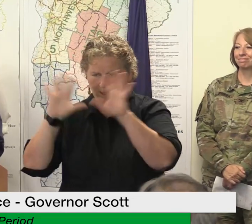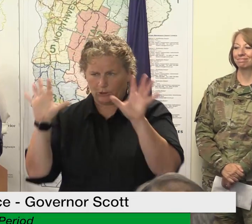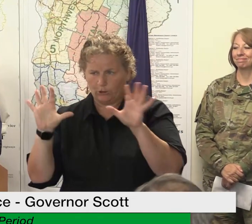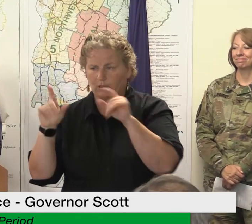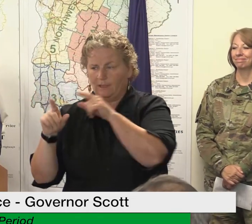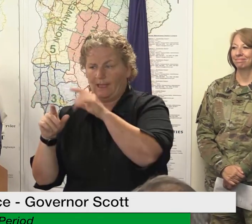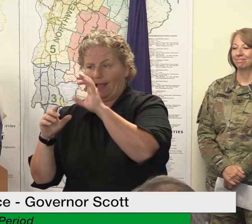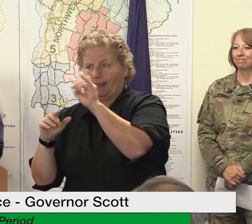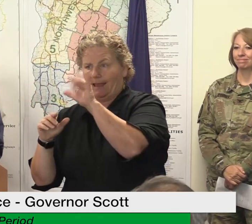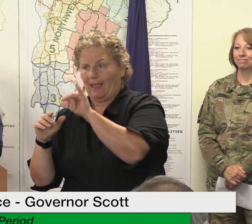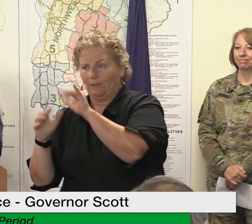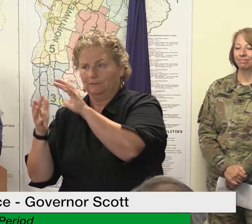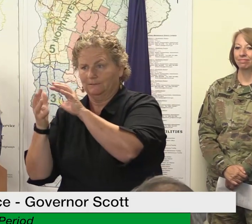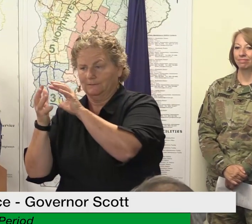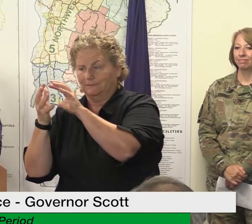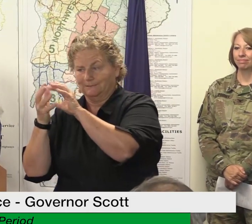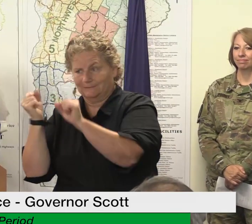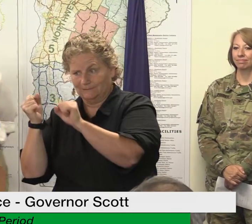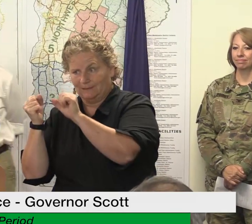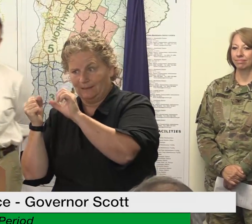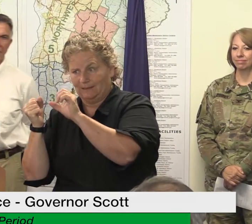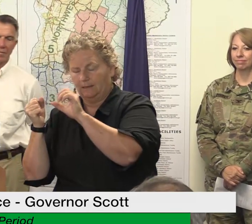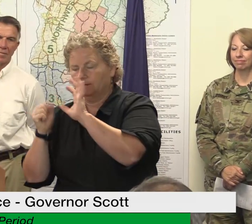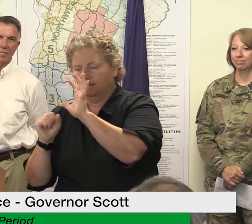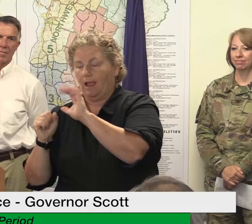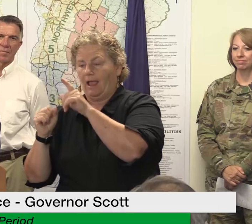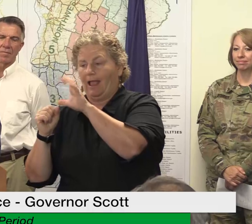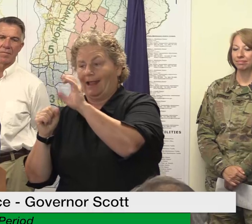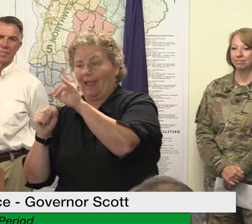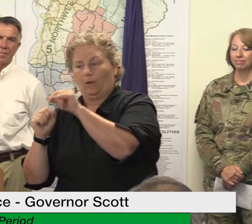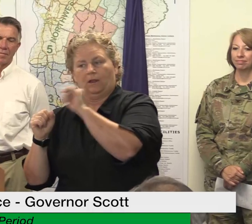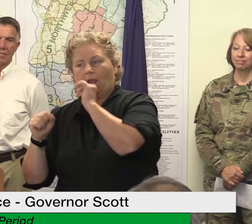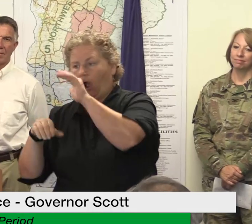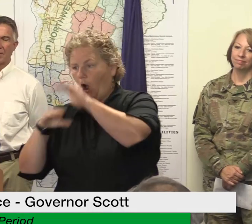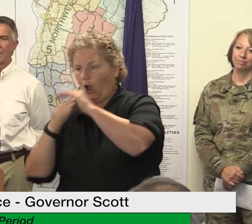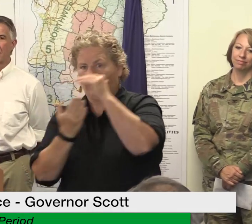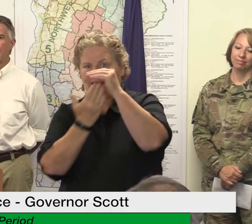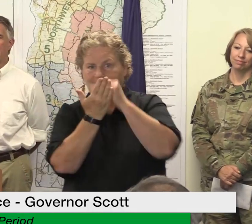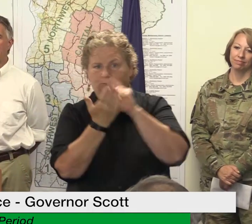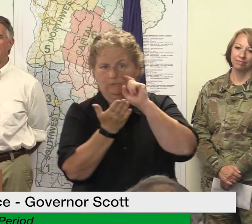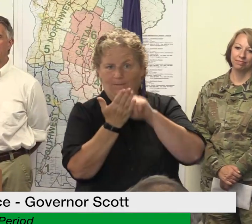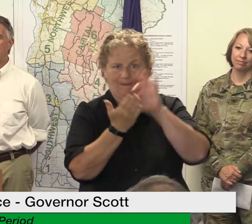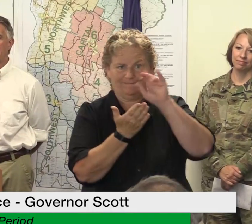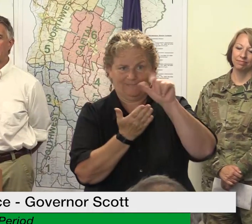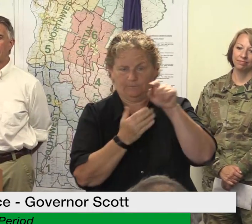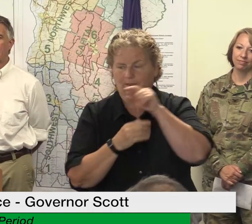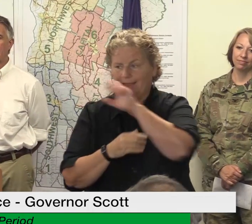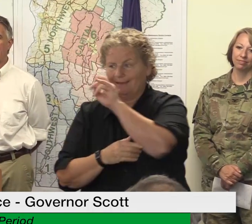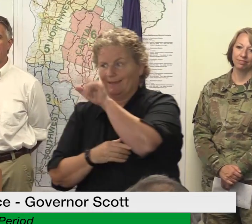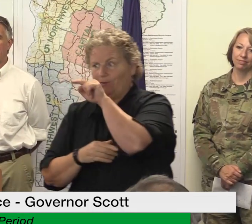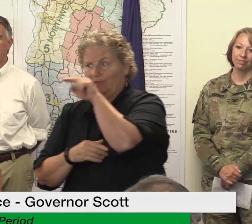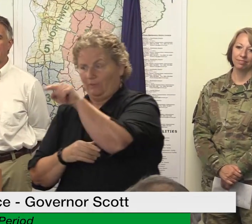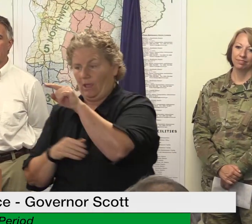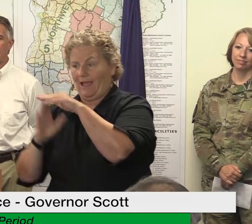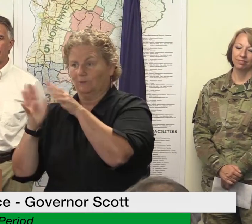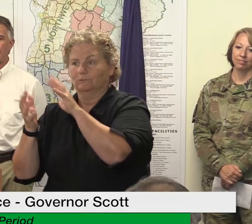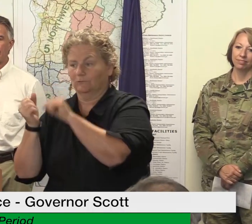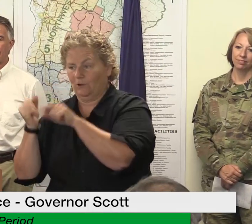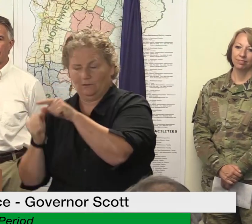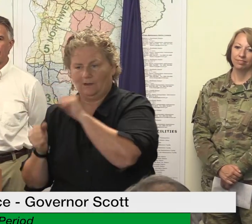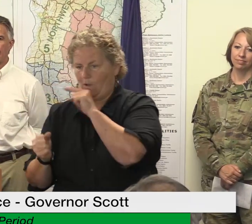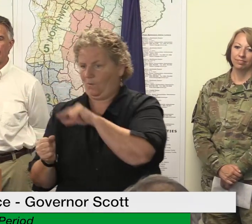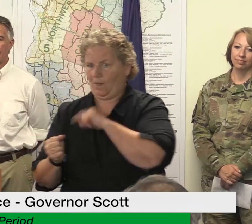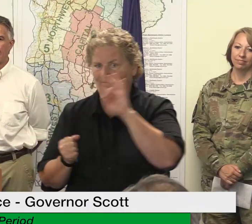thank you of insurance this is admittedly very anecdotal but i've heard from some homeowners that they are concerned that if they